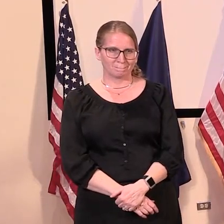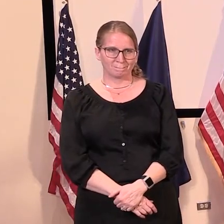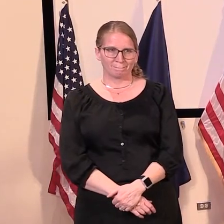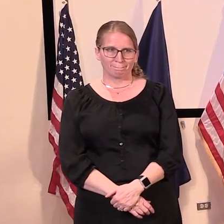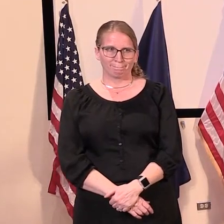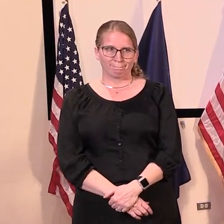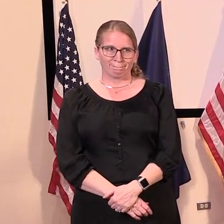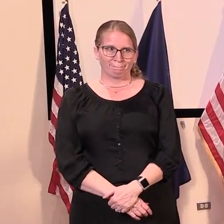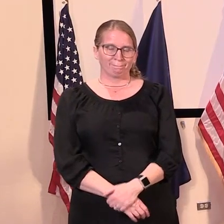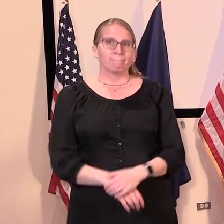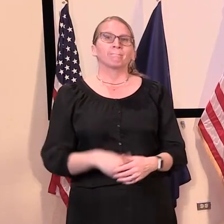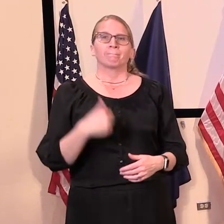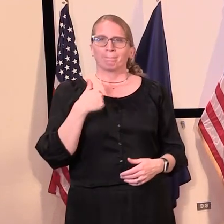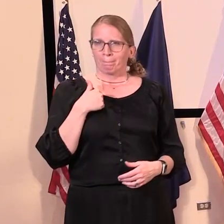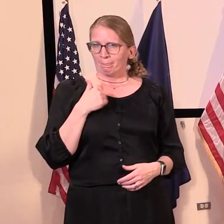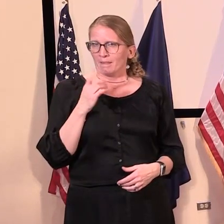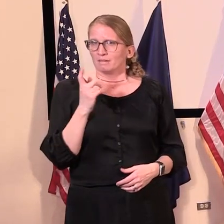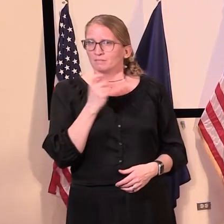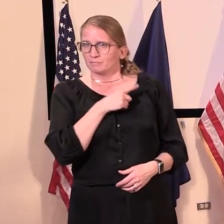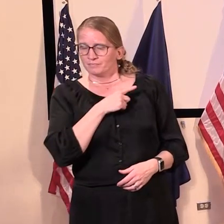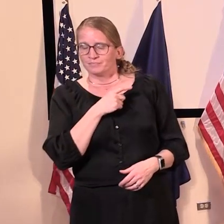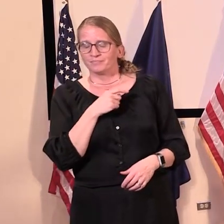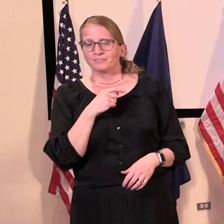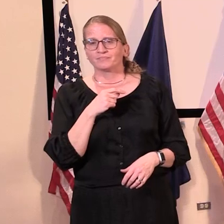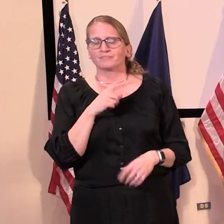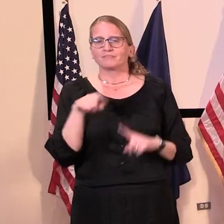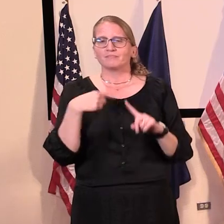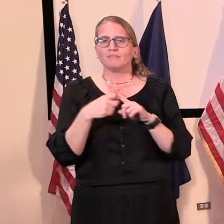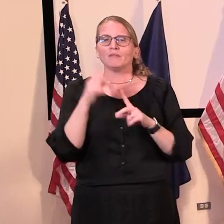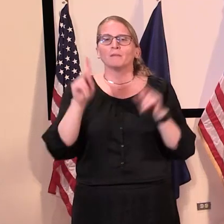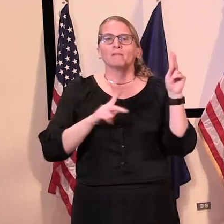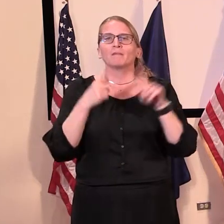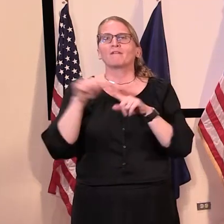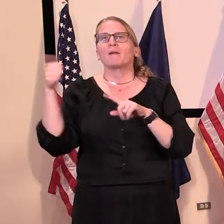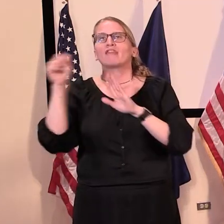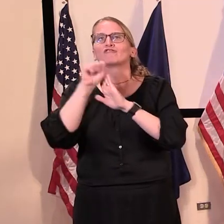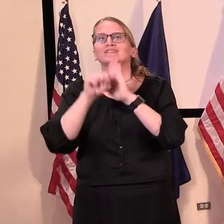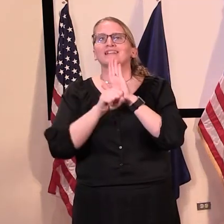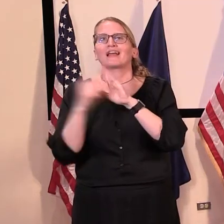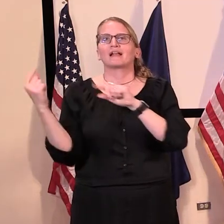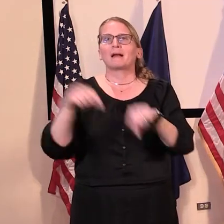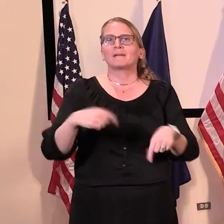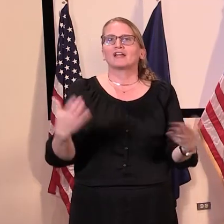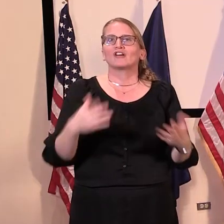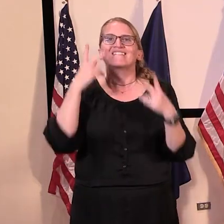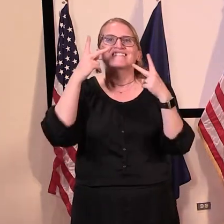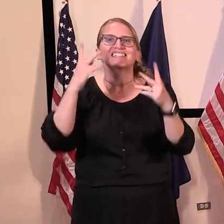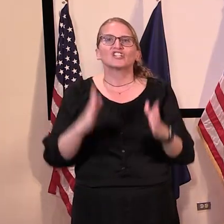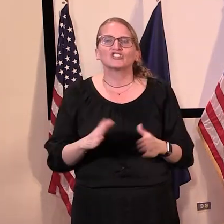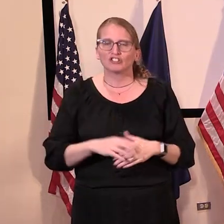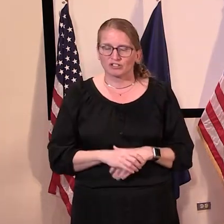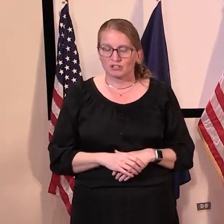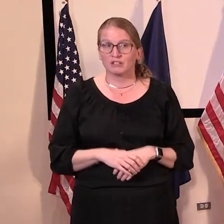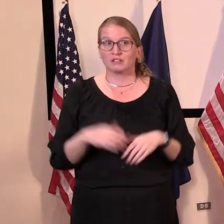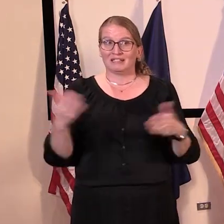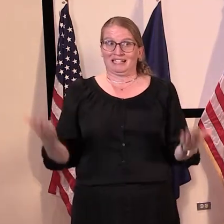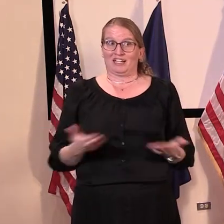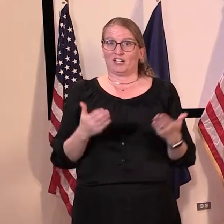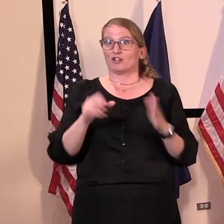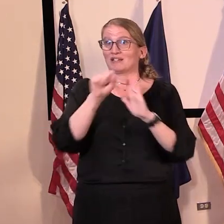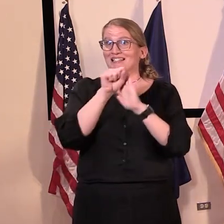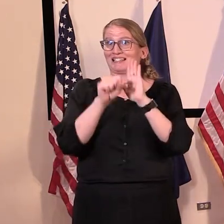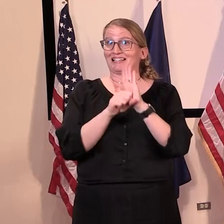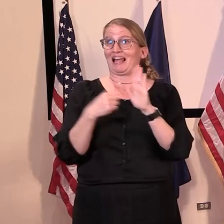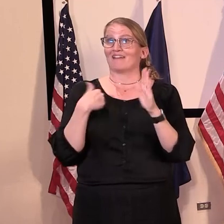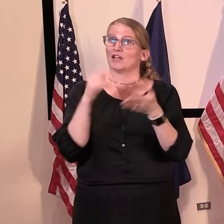I, uh, I have a question about, um, out of state visitors. At the moment, the state has a two week quarantine in place for out